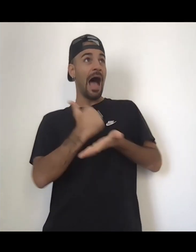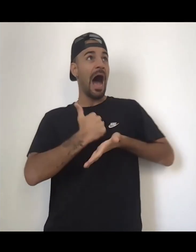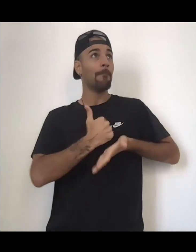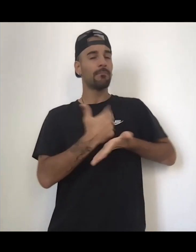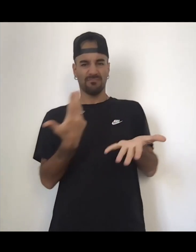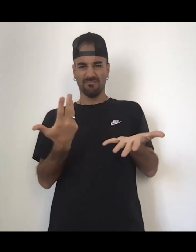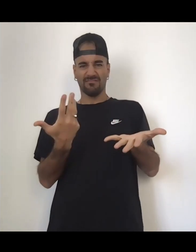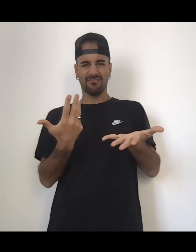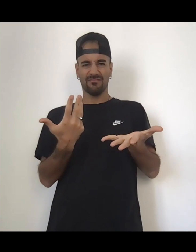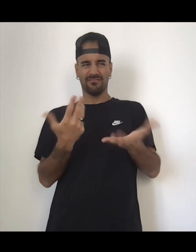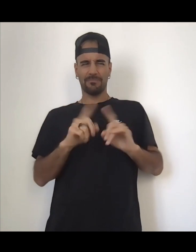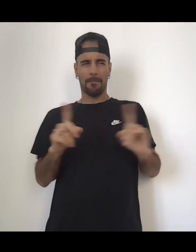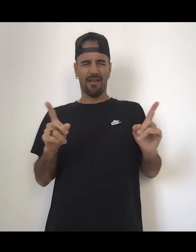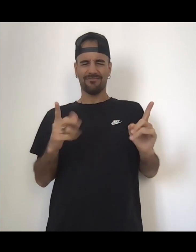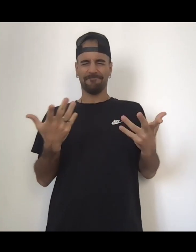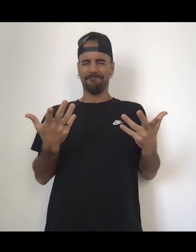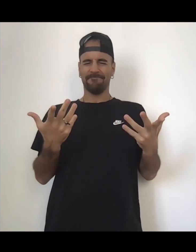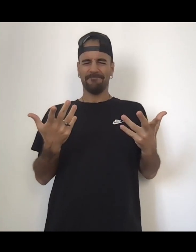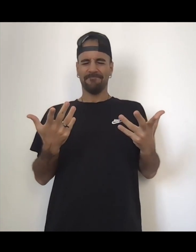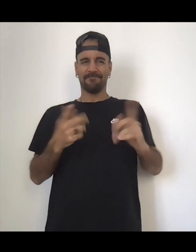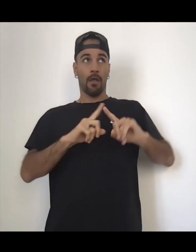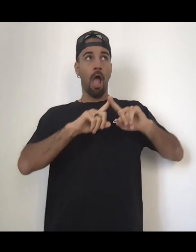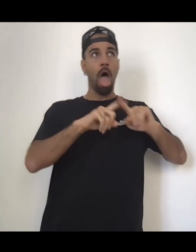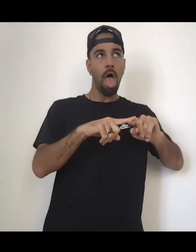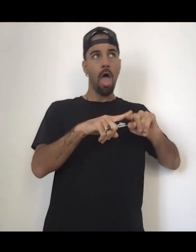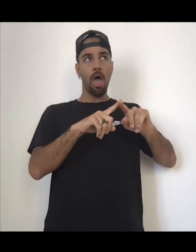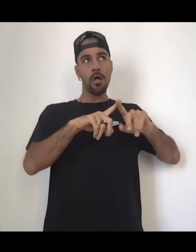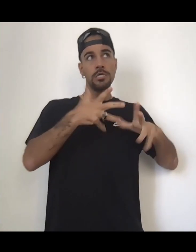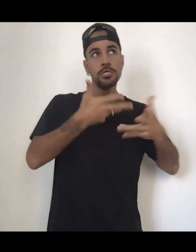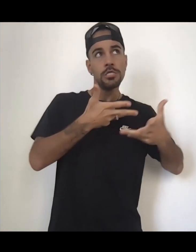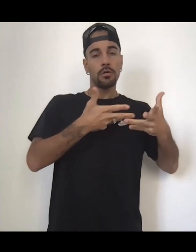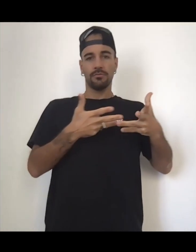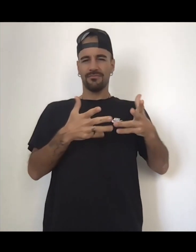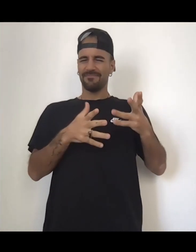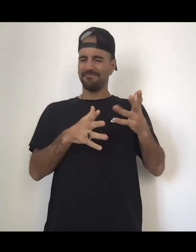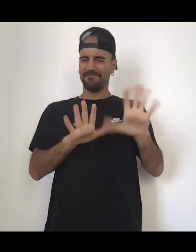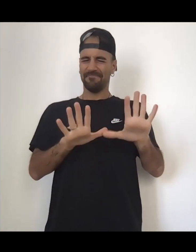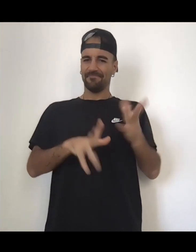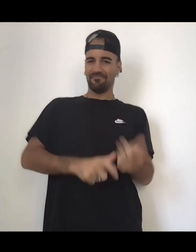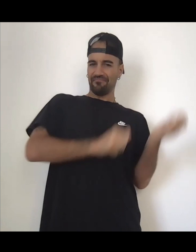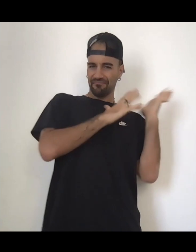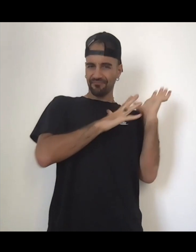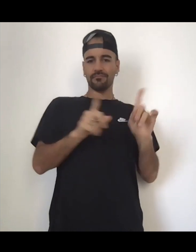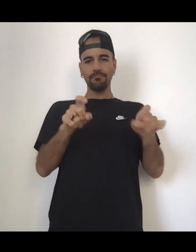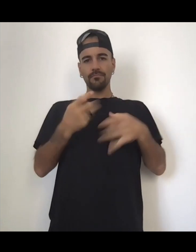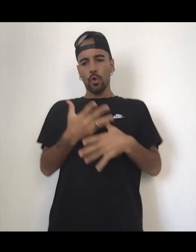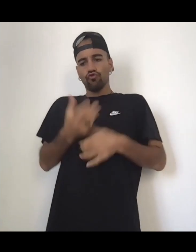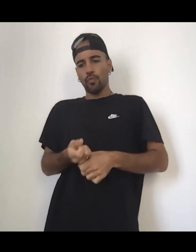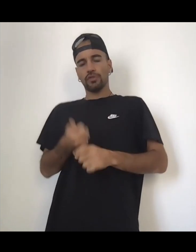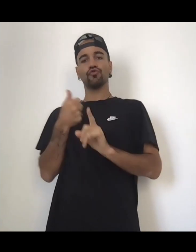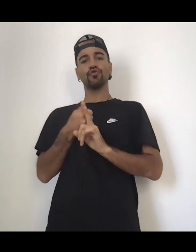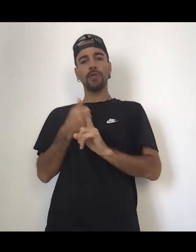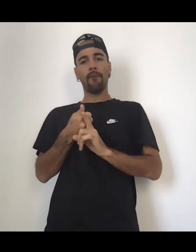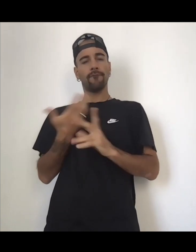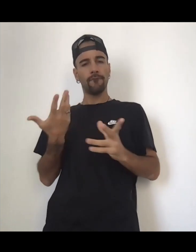which everybody goes through at some point in time. And then as soon as you start, you know, trusting yourself in little ways, it's almost like